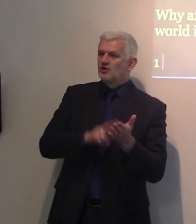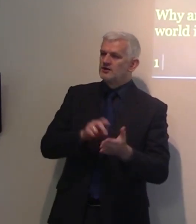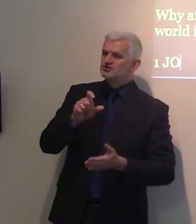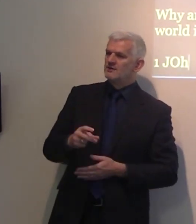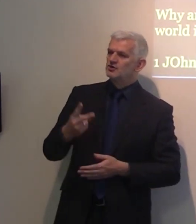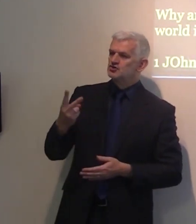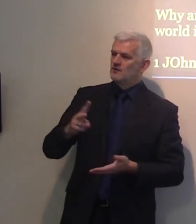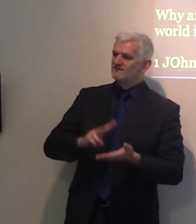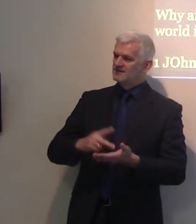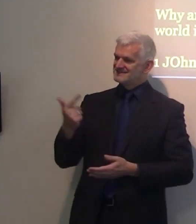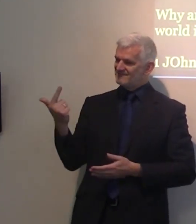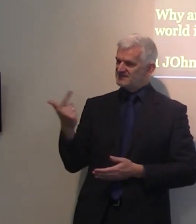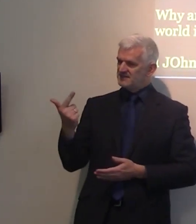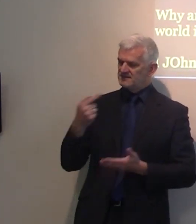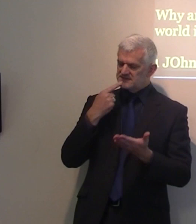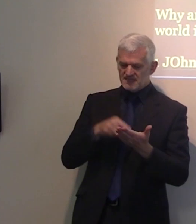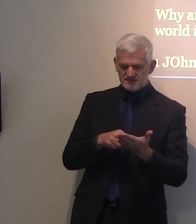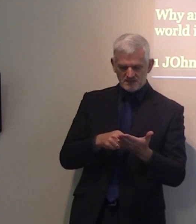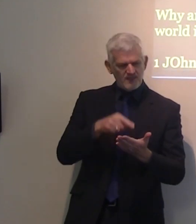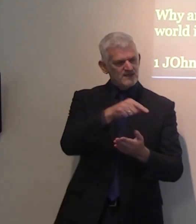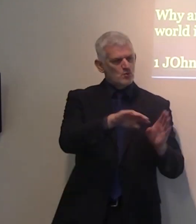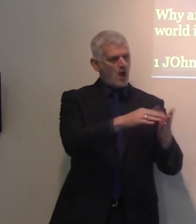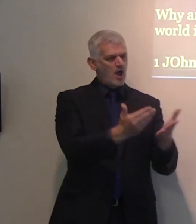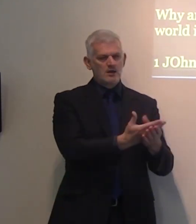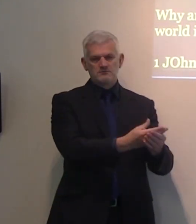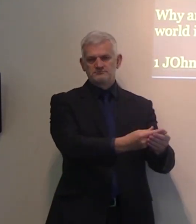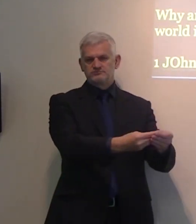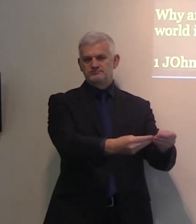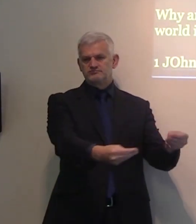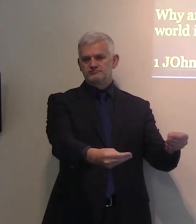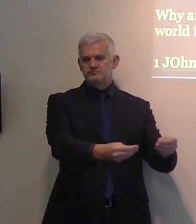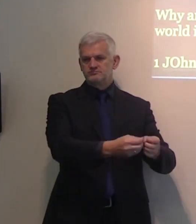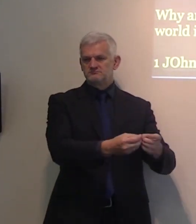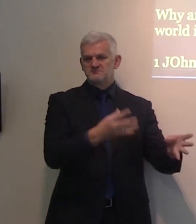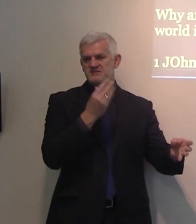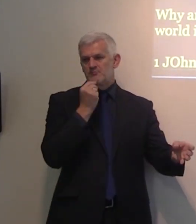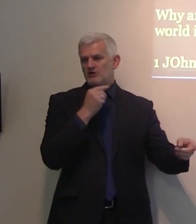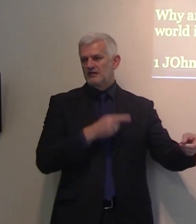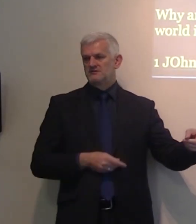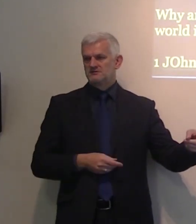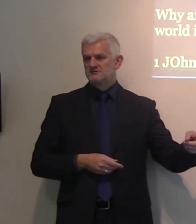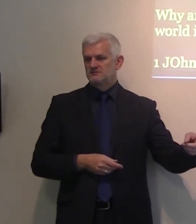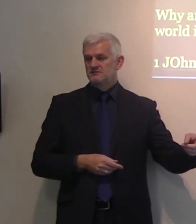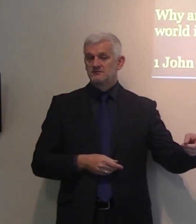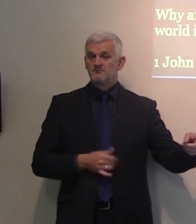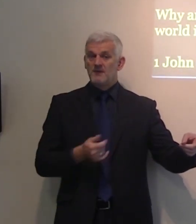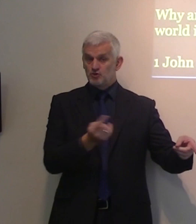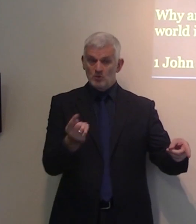we are in a world that is passing away, that is passing by. You may dwell in it, but remember the pilgrim